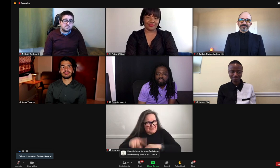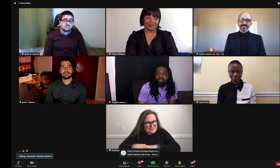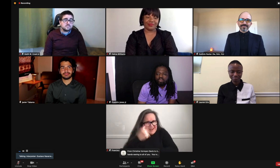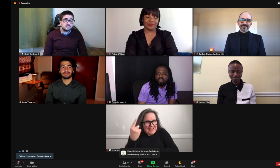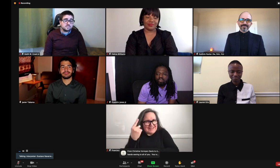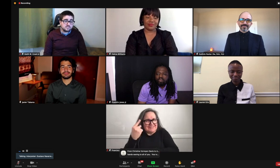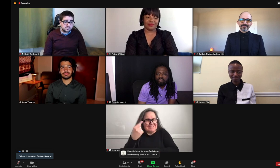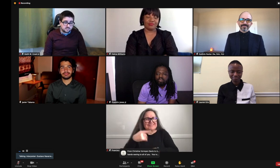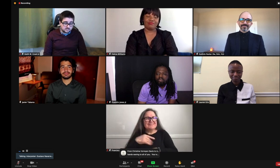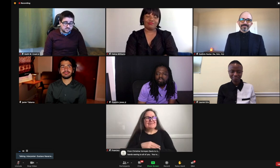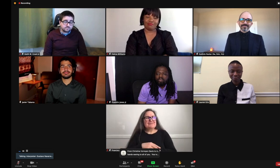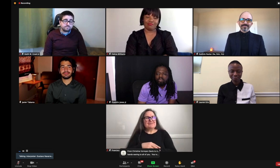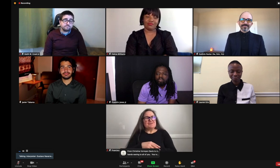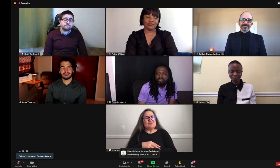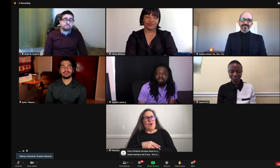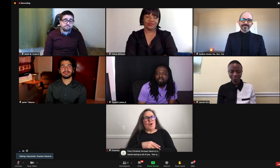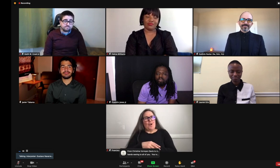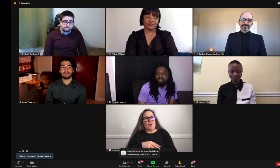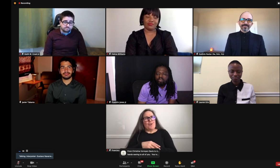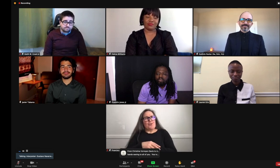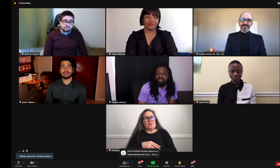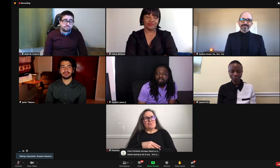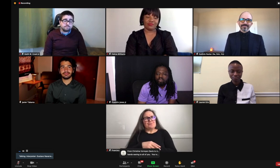took part of this story and creating this production.